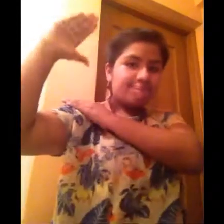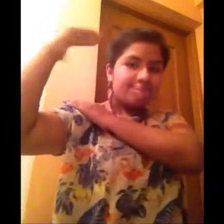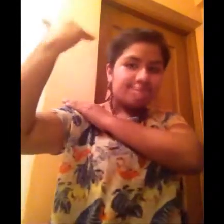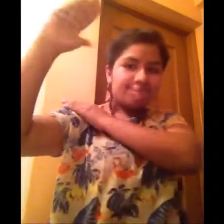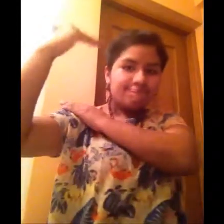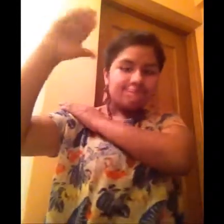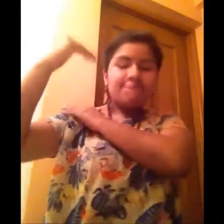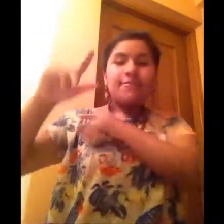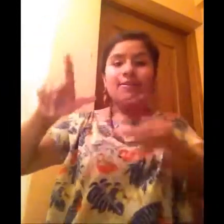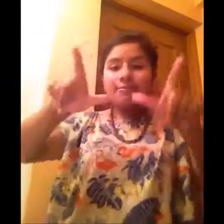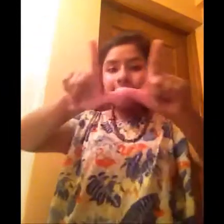I'll show you how it works.